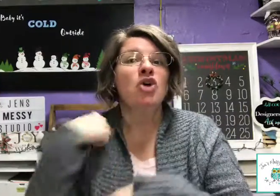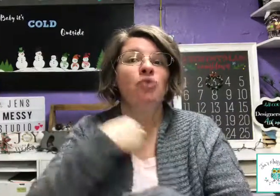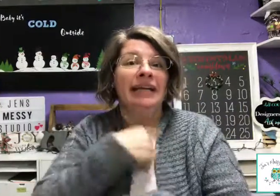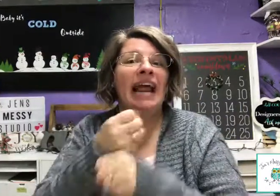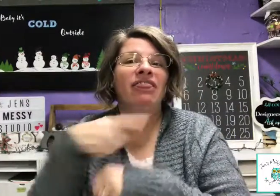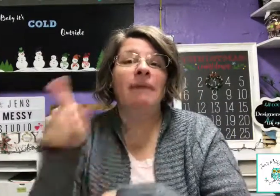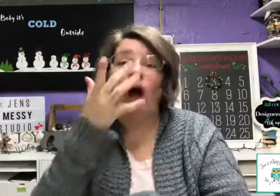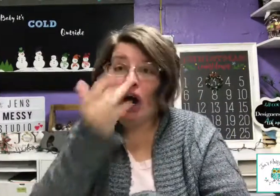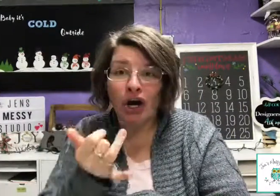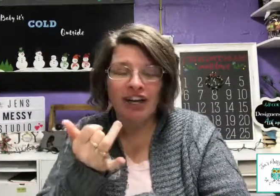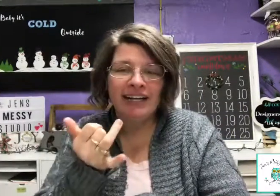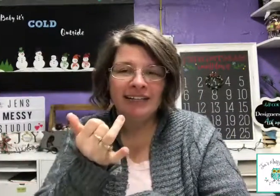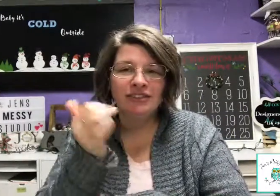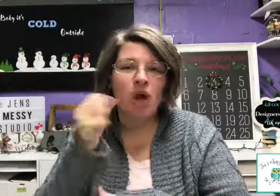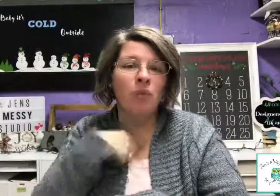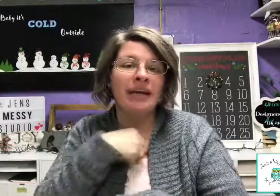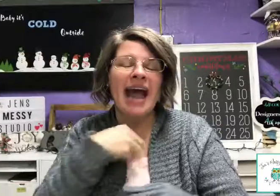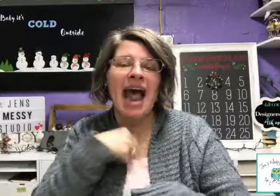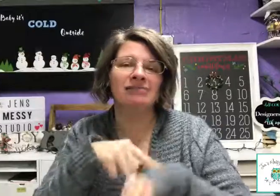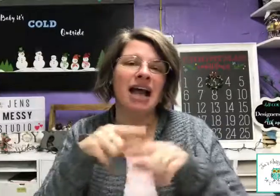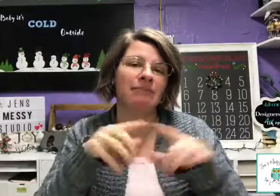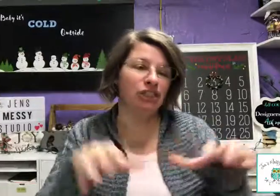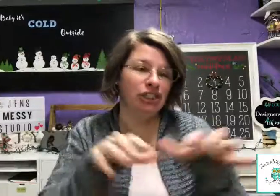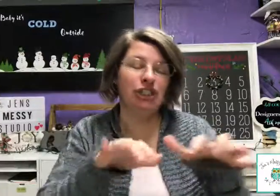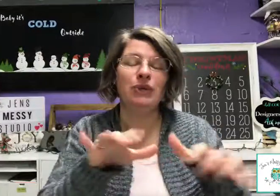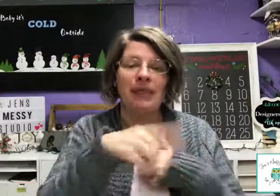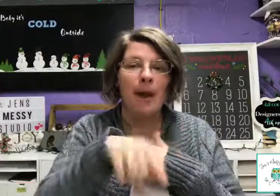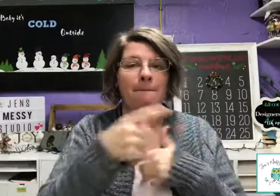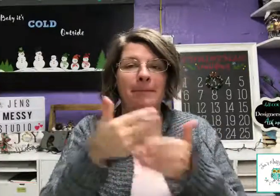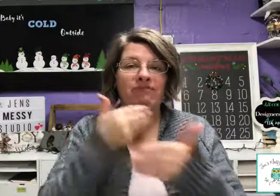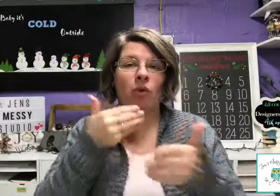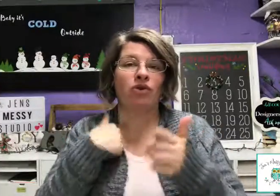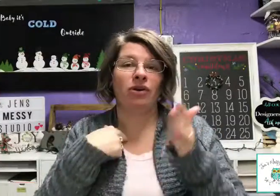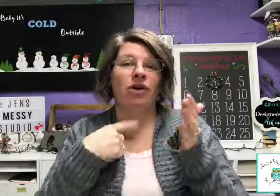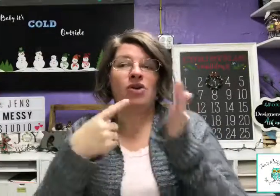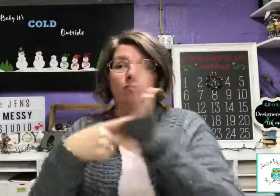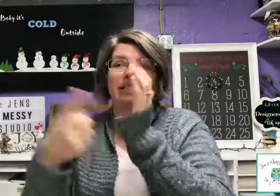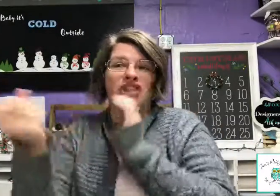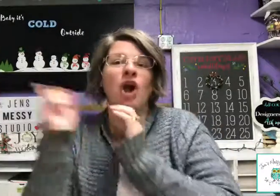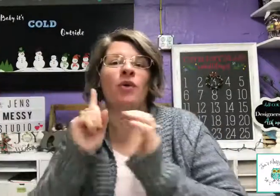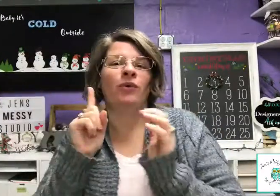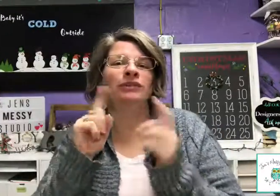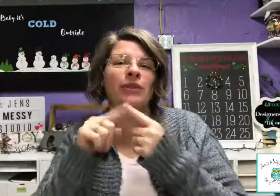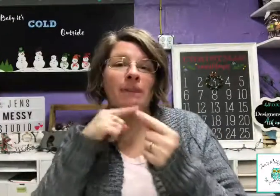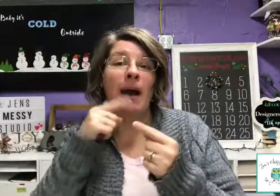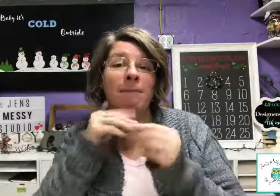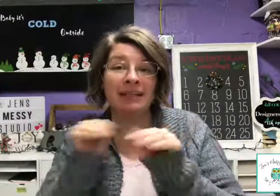We get them home. So, we can have time to see them. Before we throw to the public.